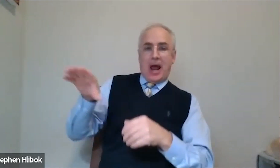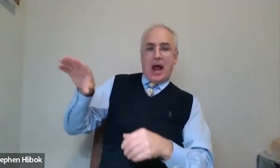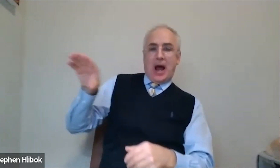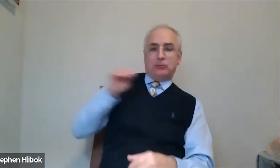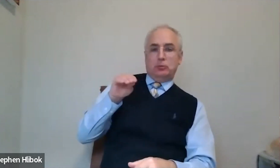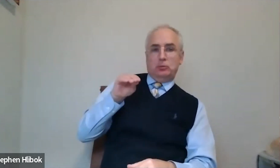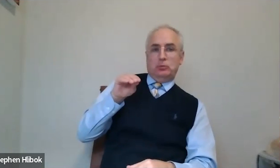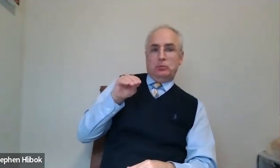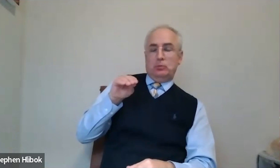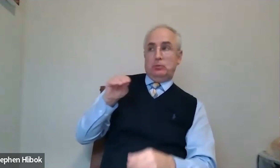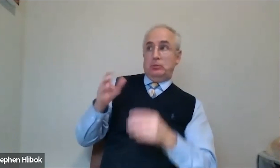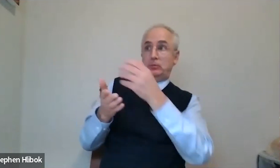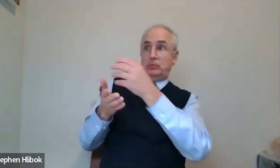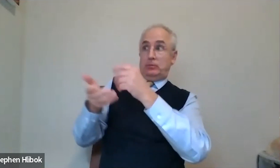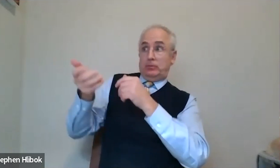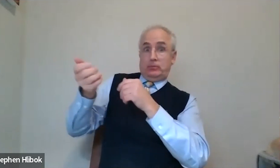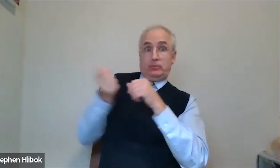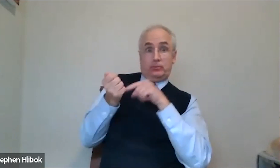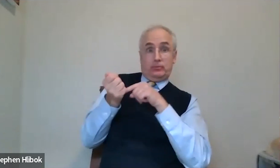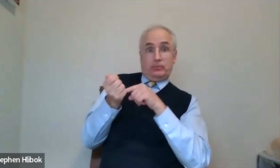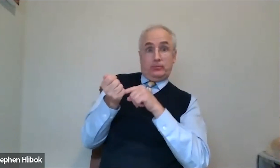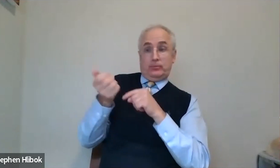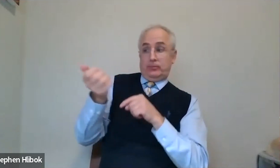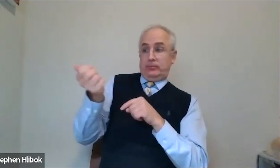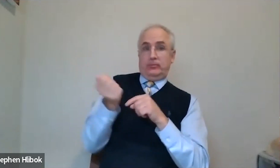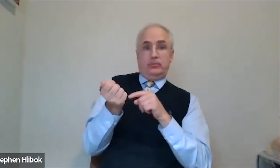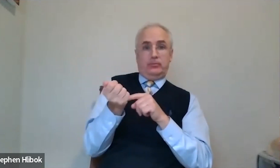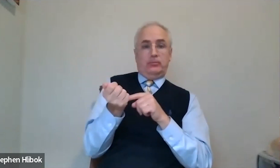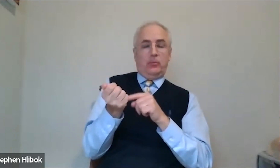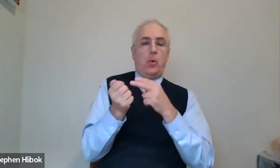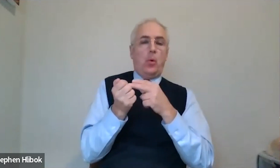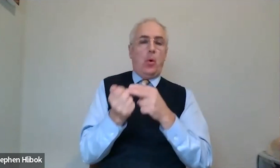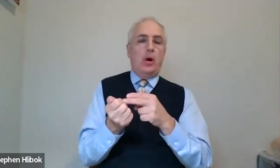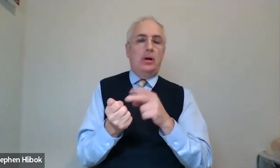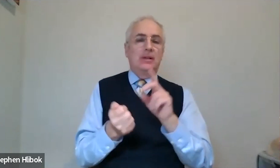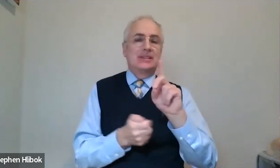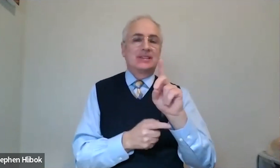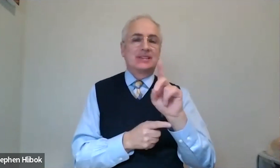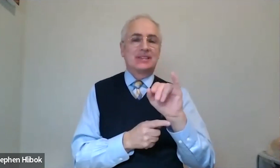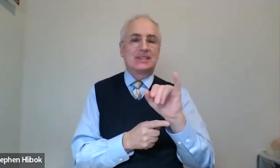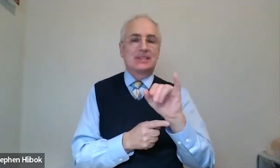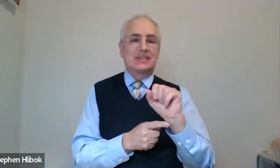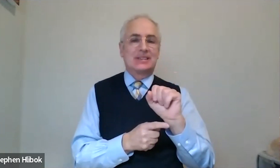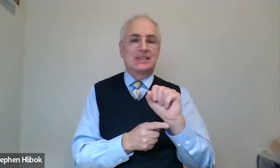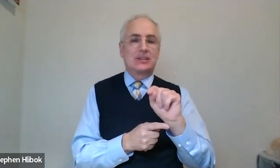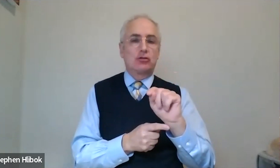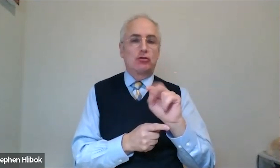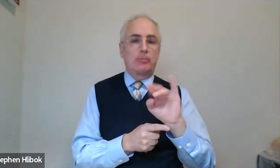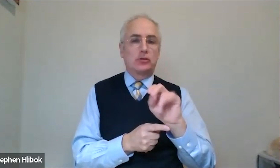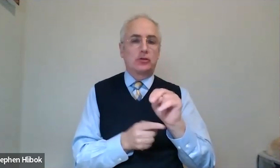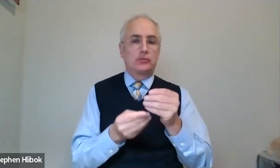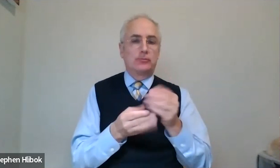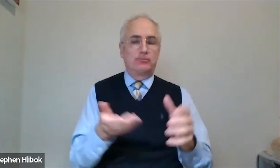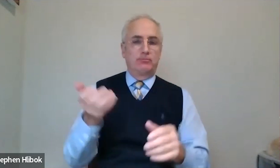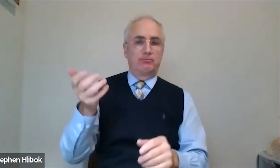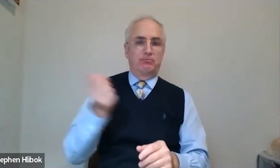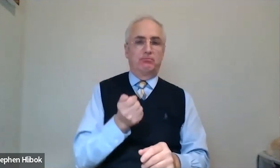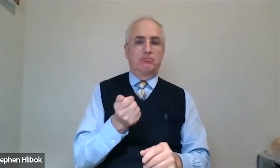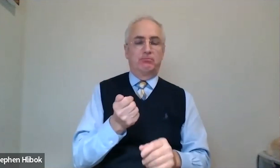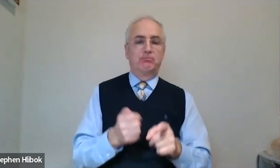Distributions, which is what RMD stands for, required minimum distributions. When you take money out of the